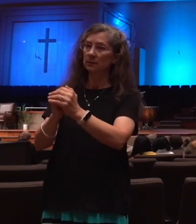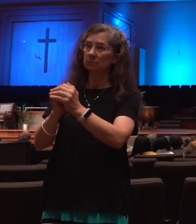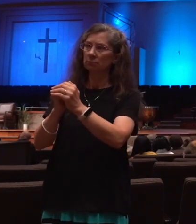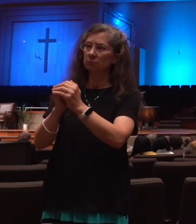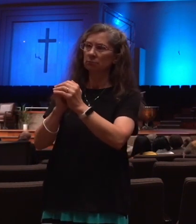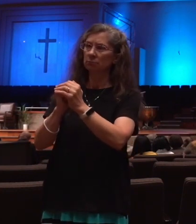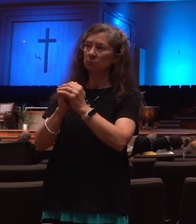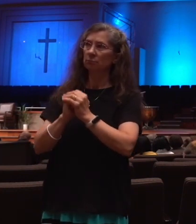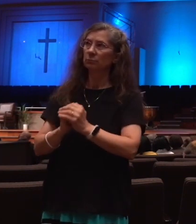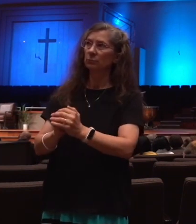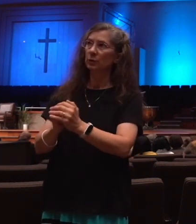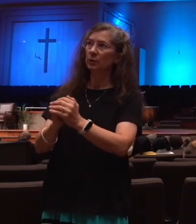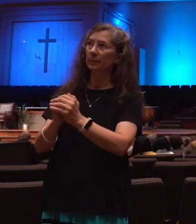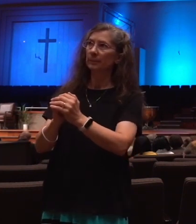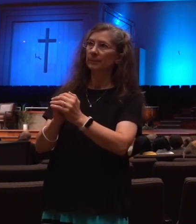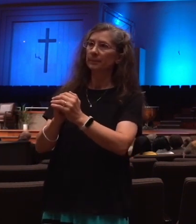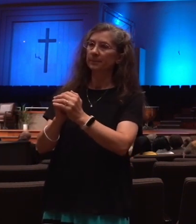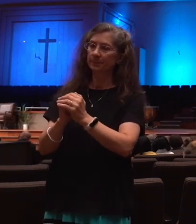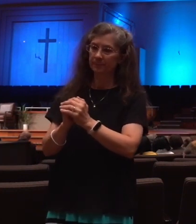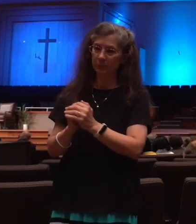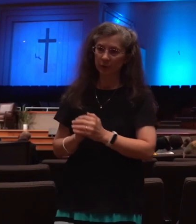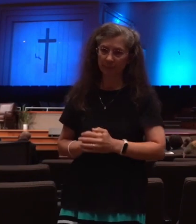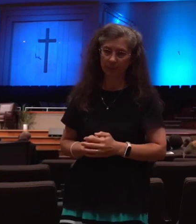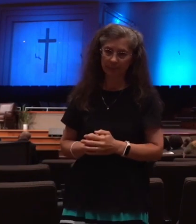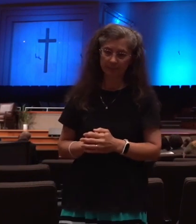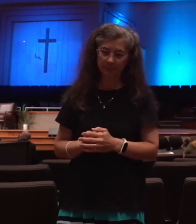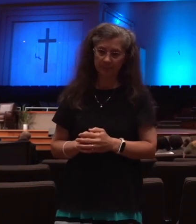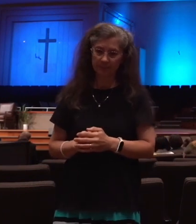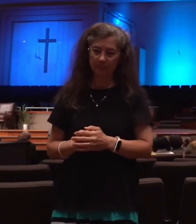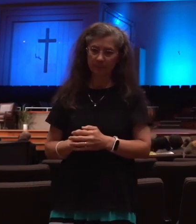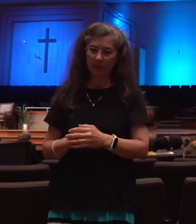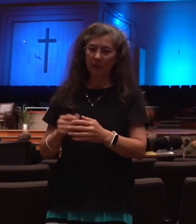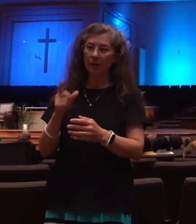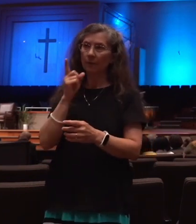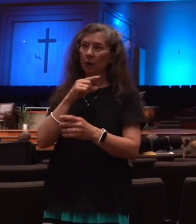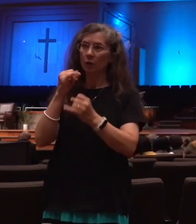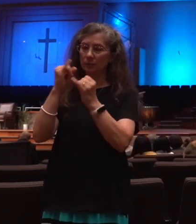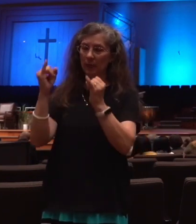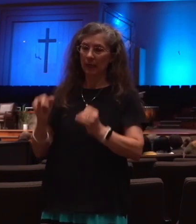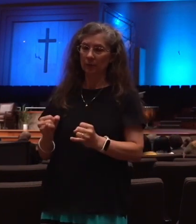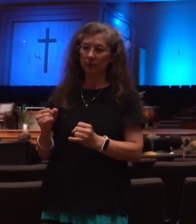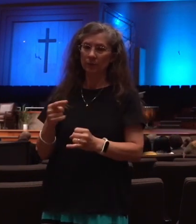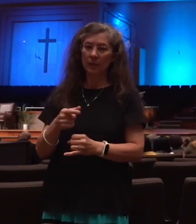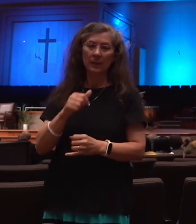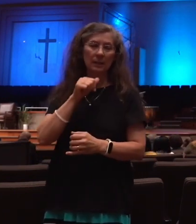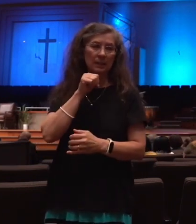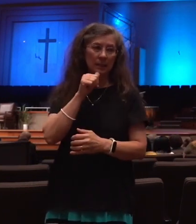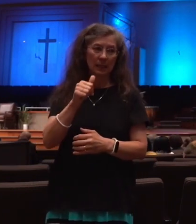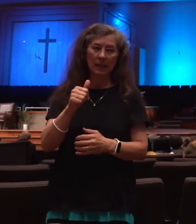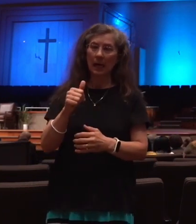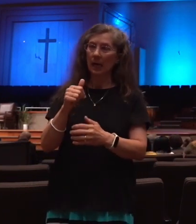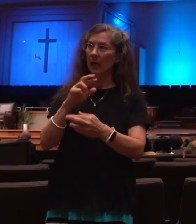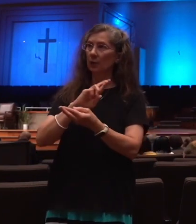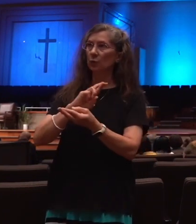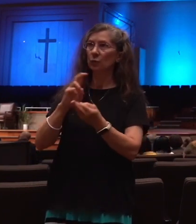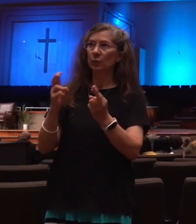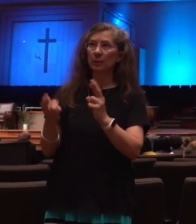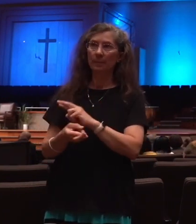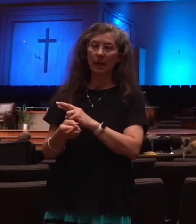and wood, which neither can see nor hear nor walk. Neither repented they of their murders, nor of their sorceries, nor of their fornication,